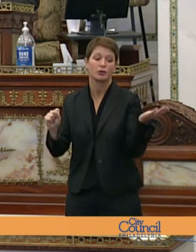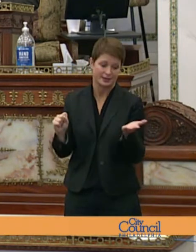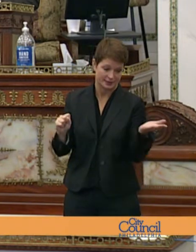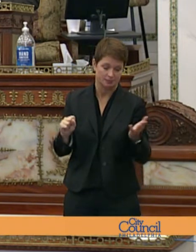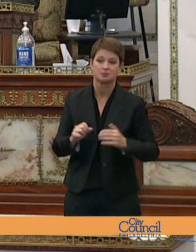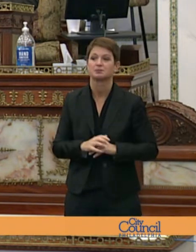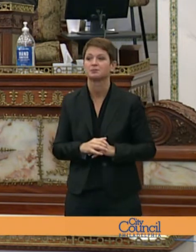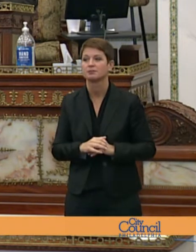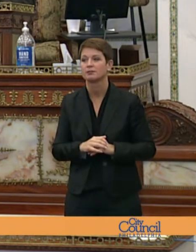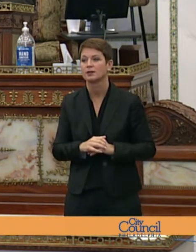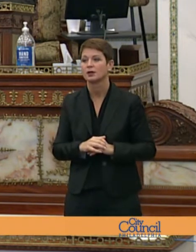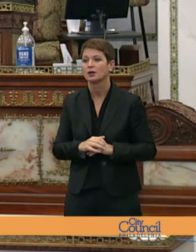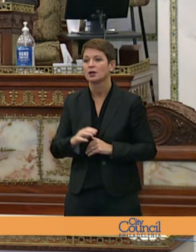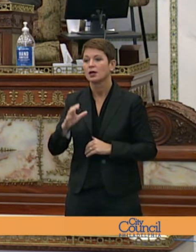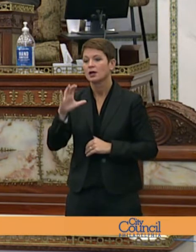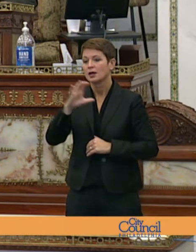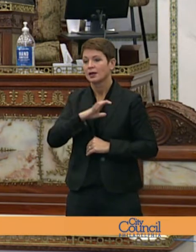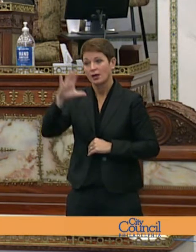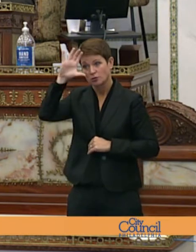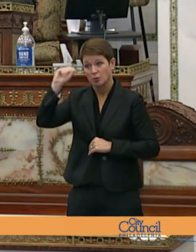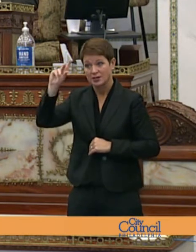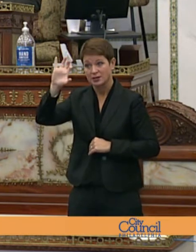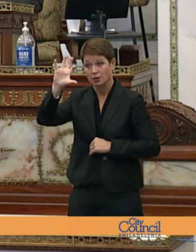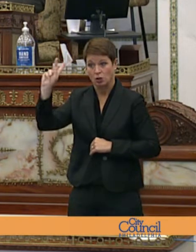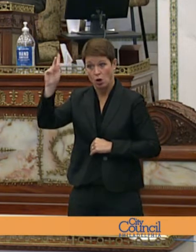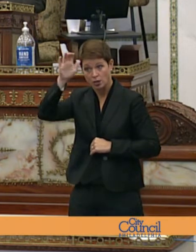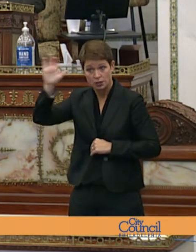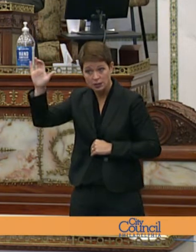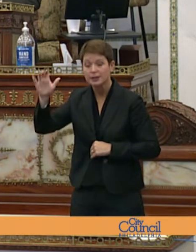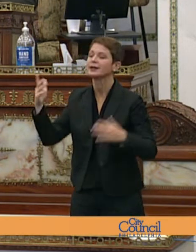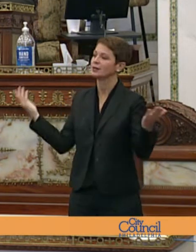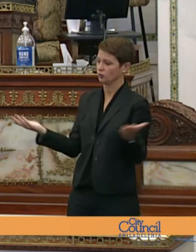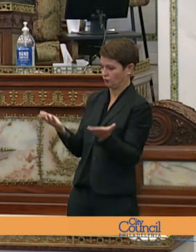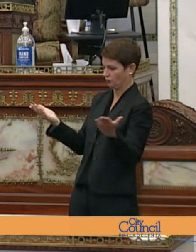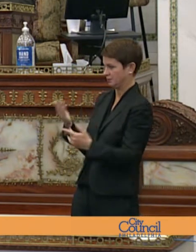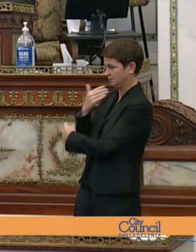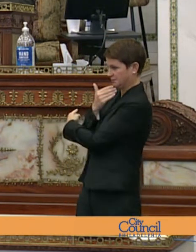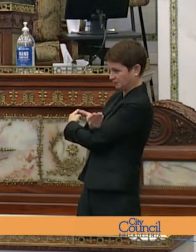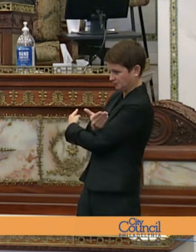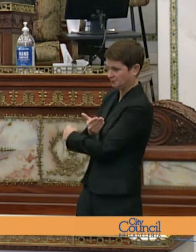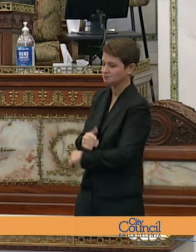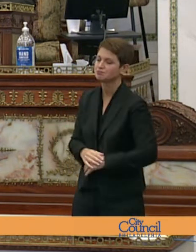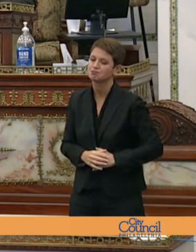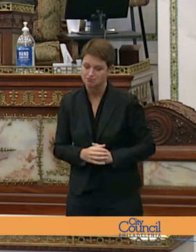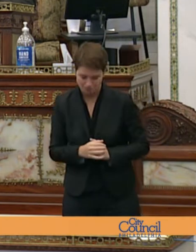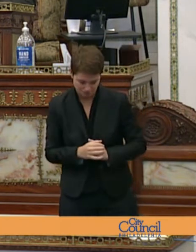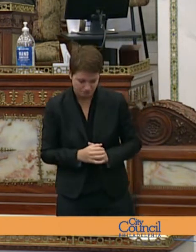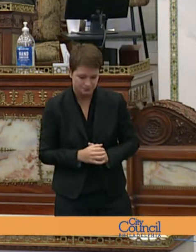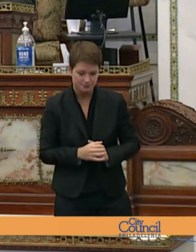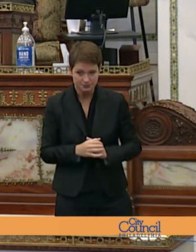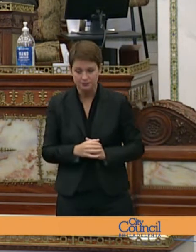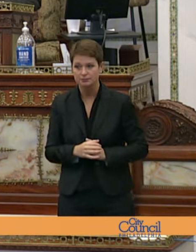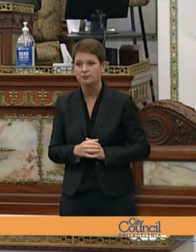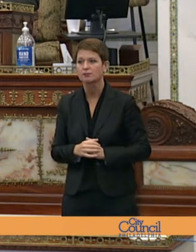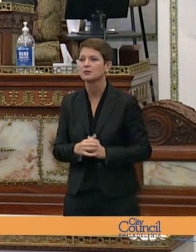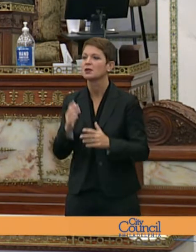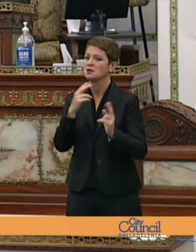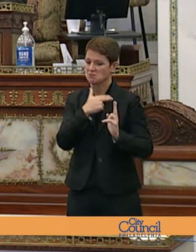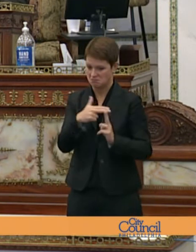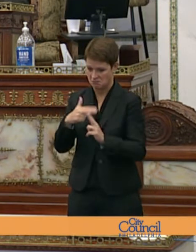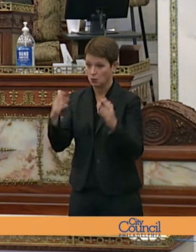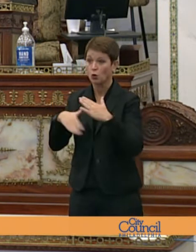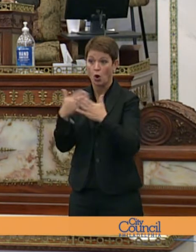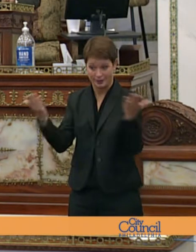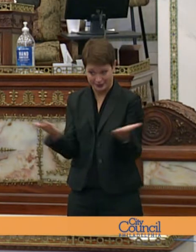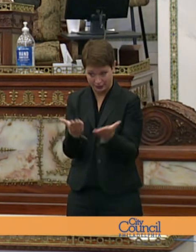present Council President Clark present we have established a quorum of